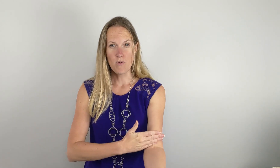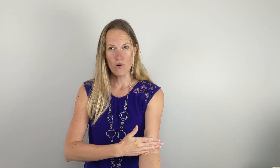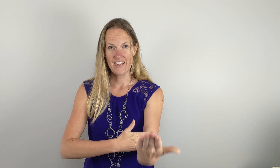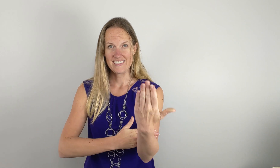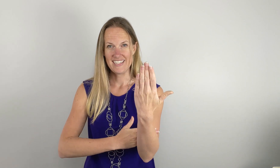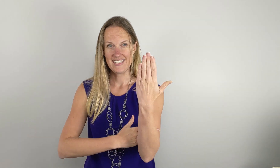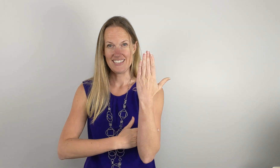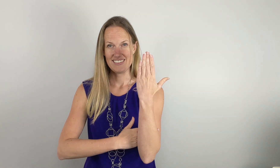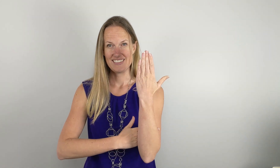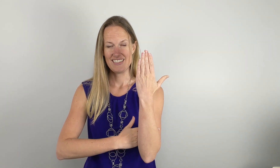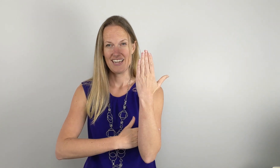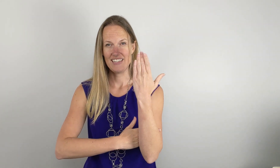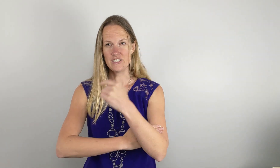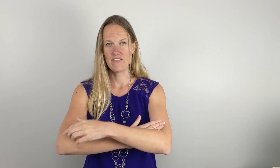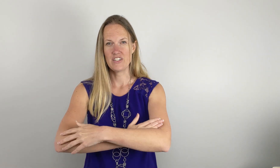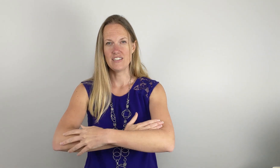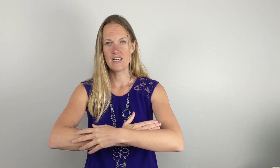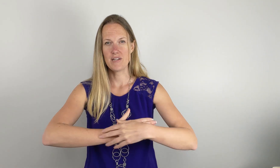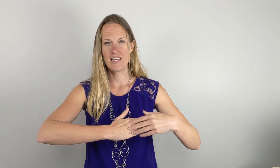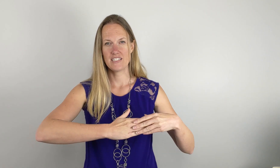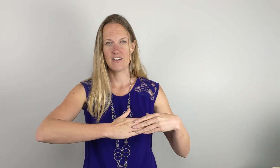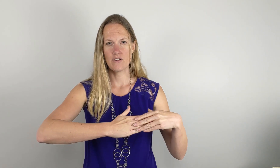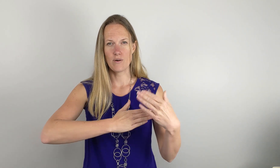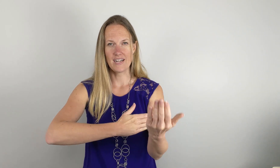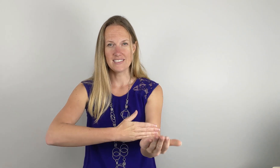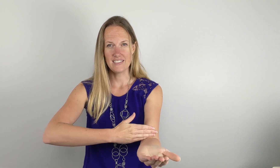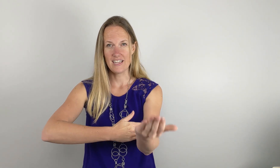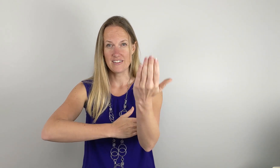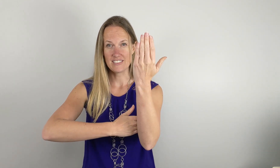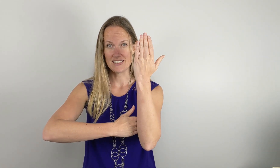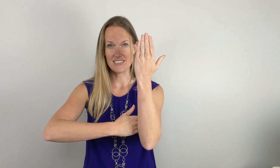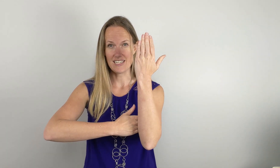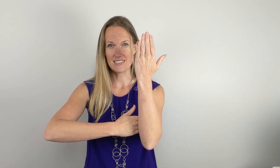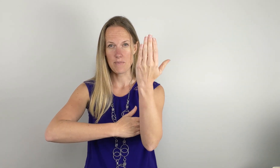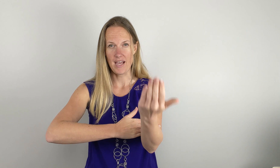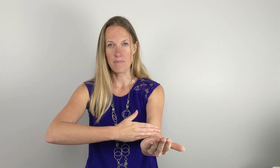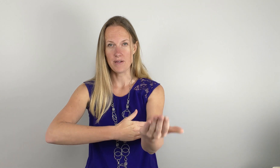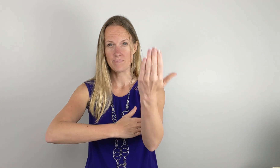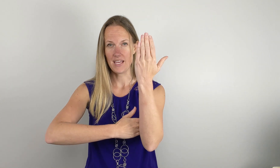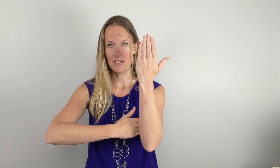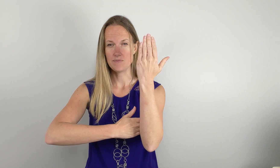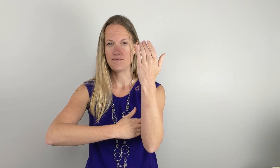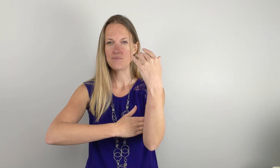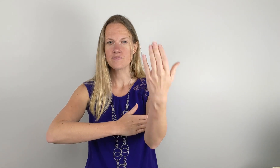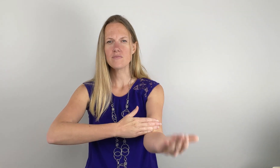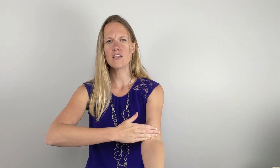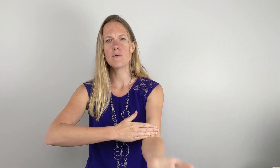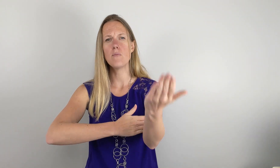morning is like this. Okay so you have your non-dominant hand here the horizon and you're the sun's coming up. Okay the